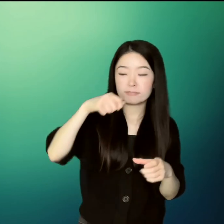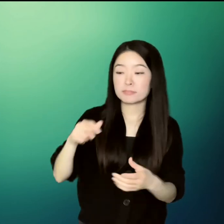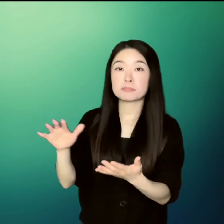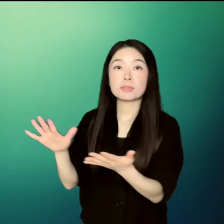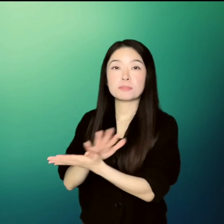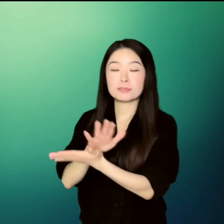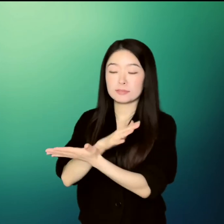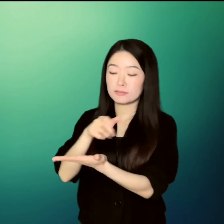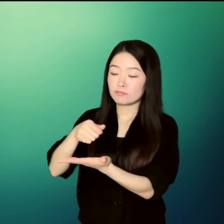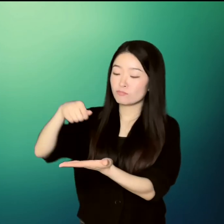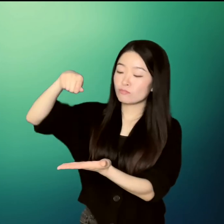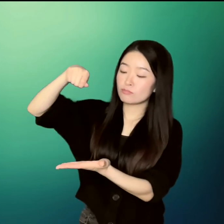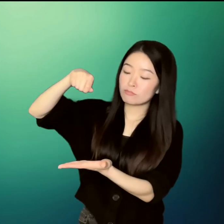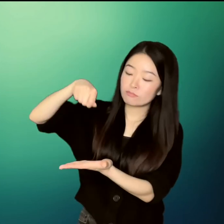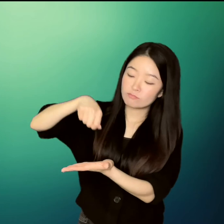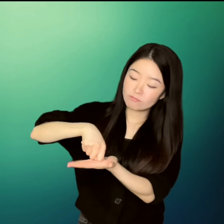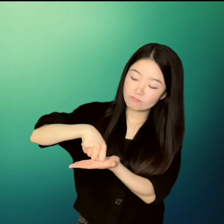stamped it on a piece of paper.